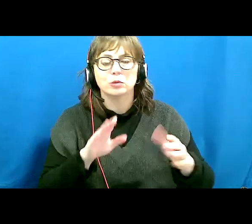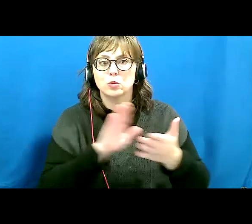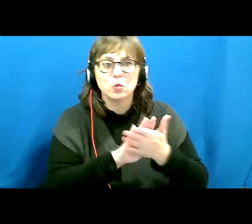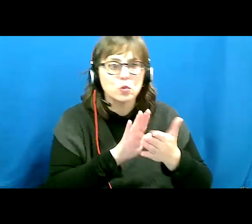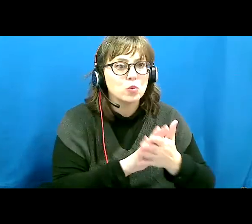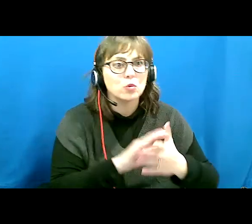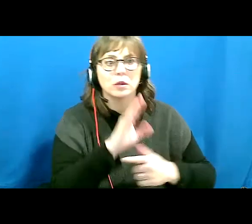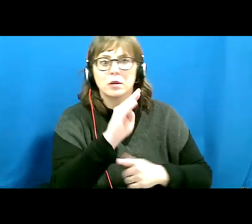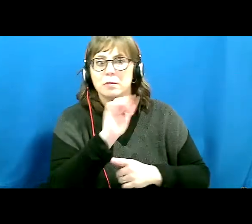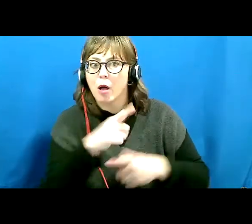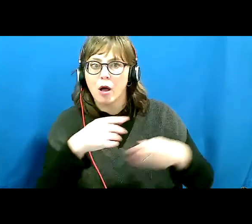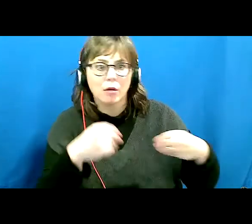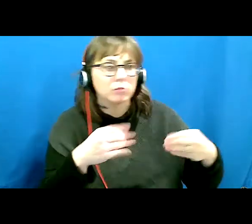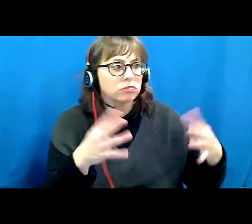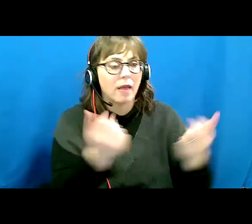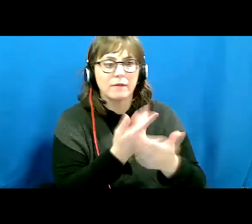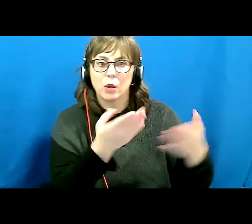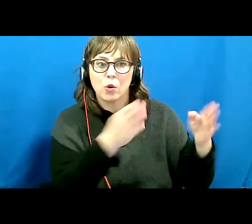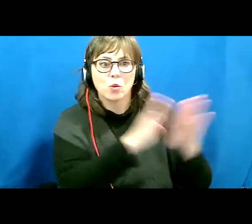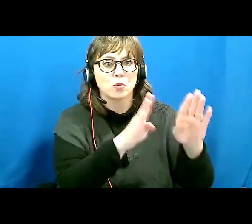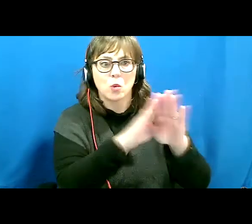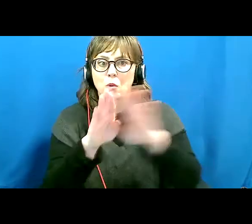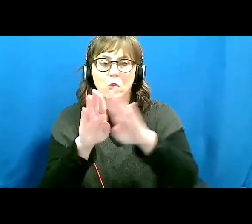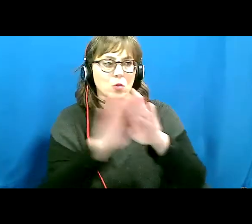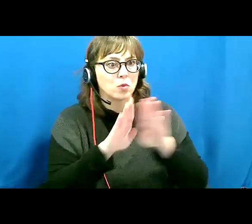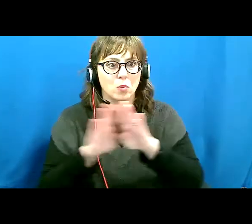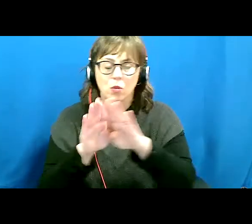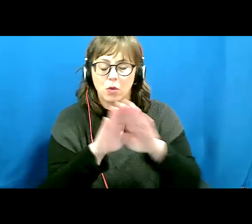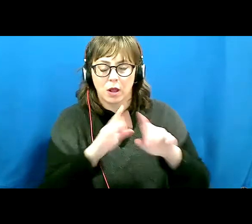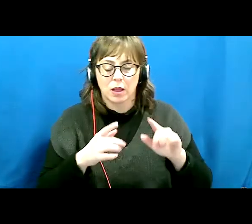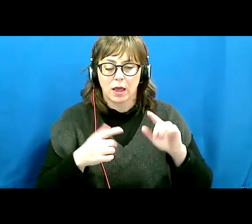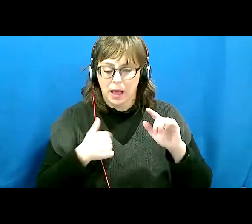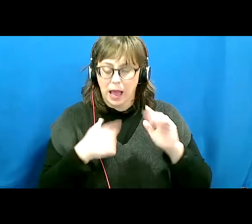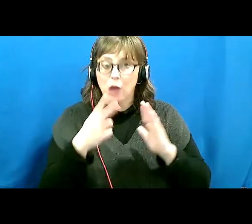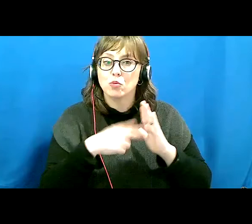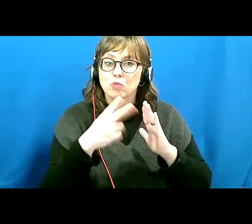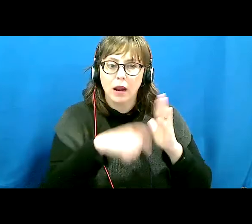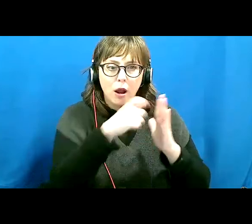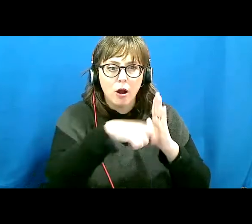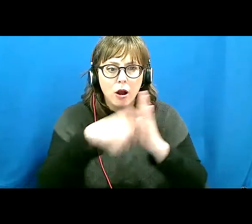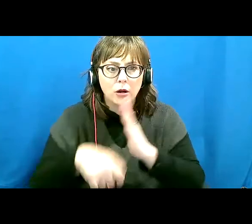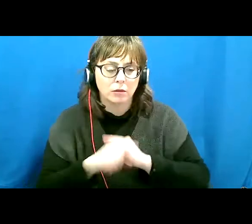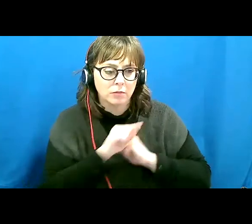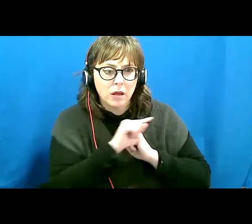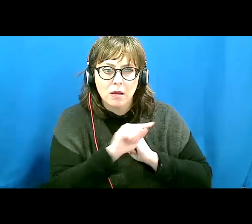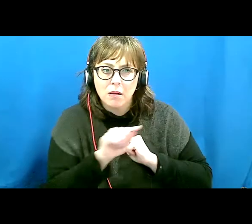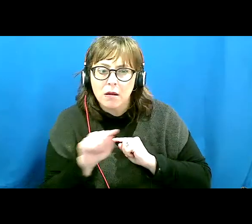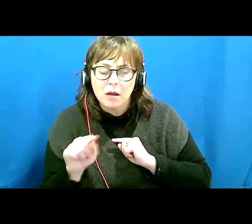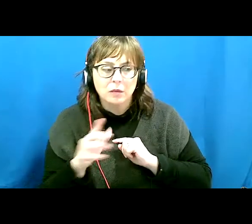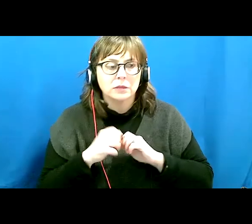were closed until further notice. And I read articles that suddenly began to